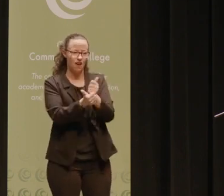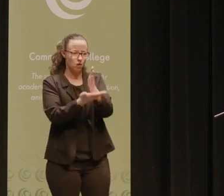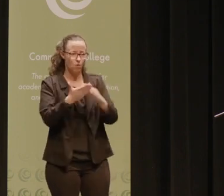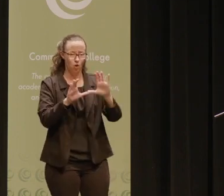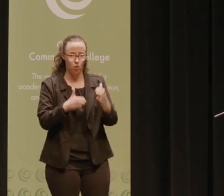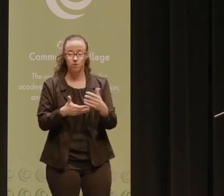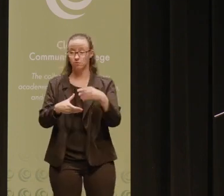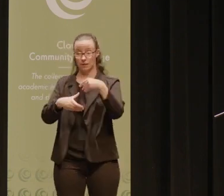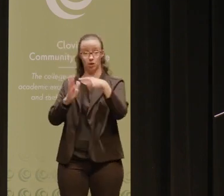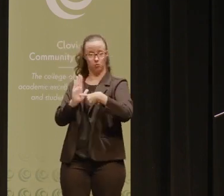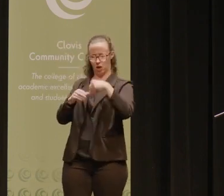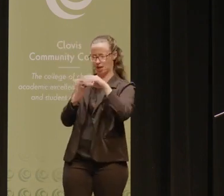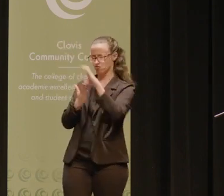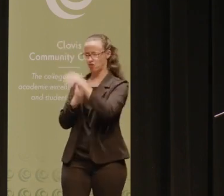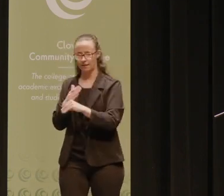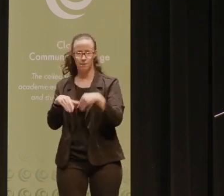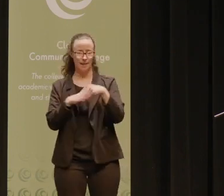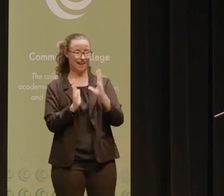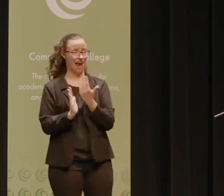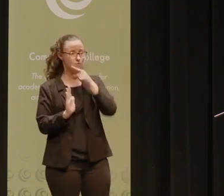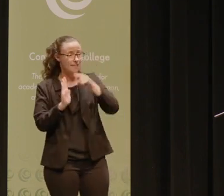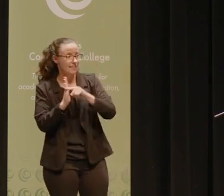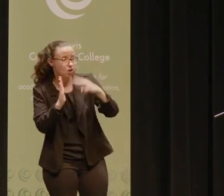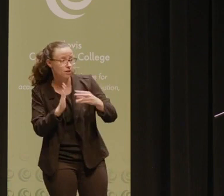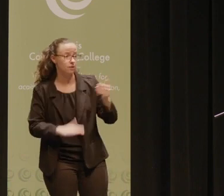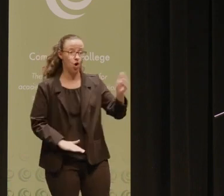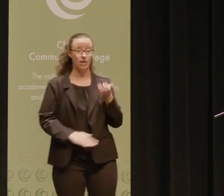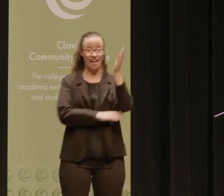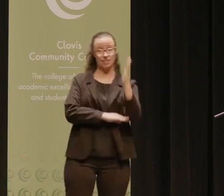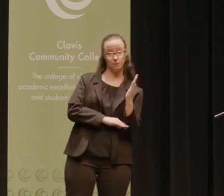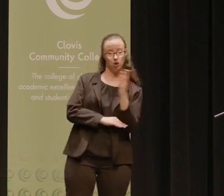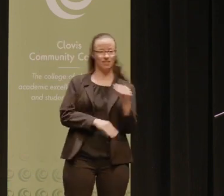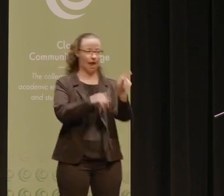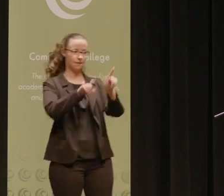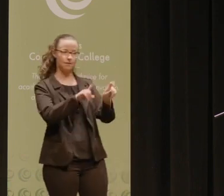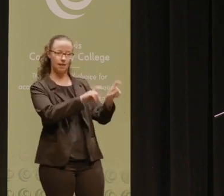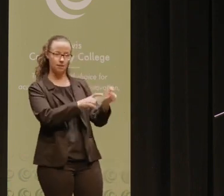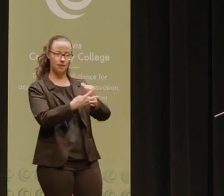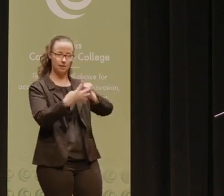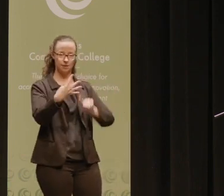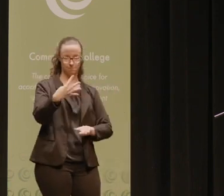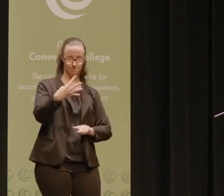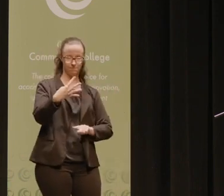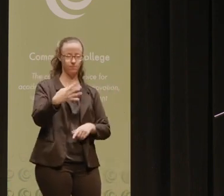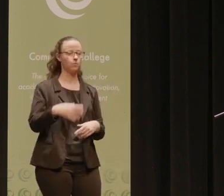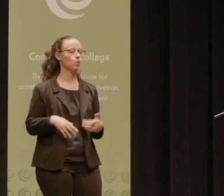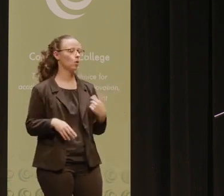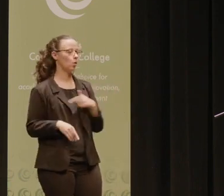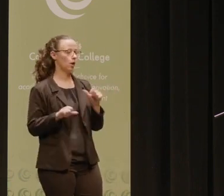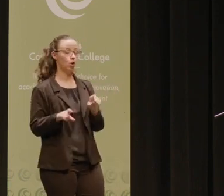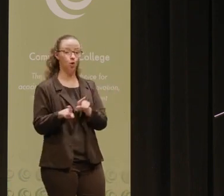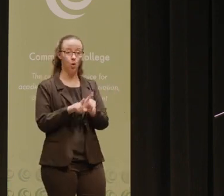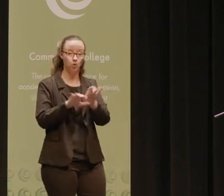the curriculum, the selected readings and texts, guest speakers, and even assessment to name a few. But we can also do